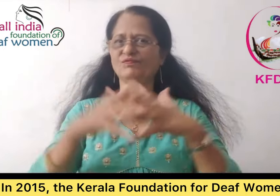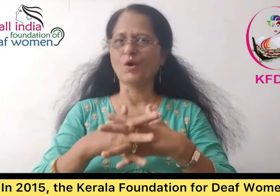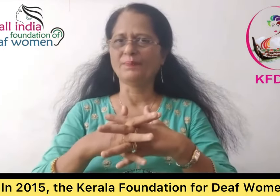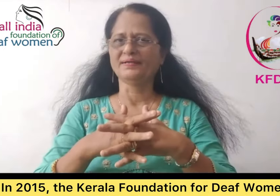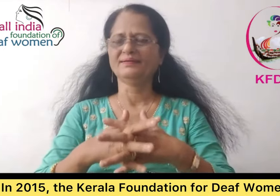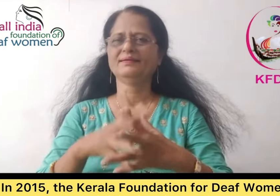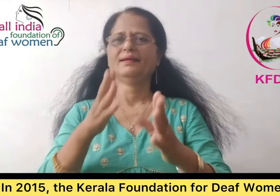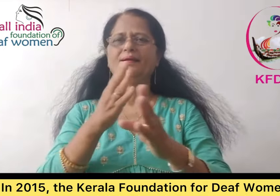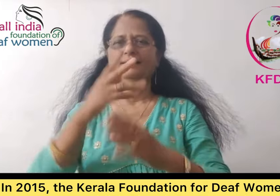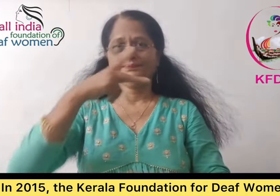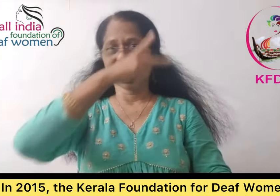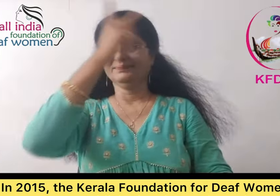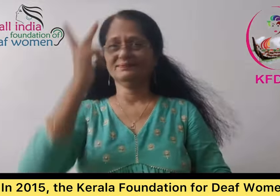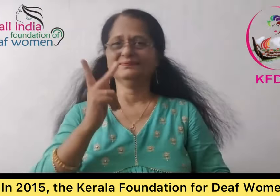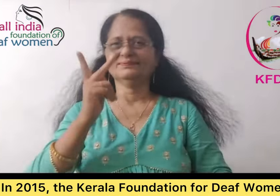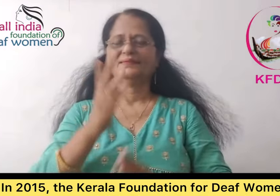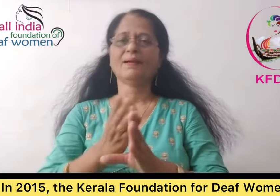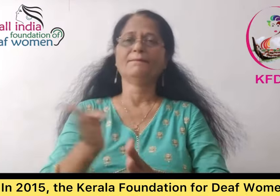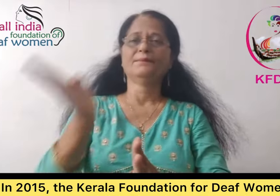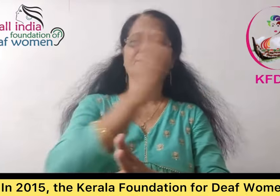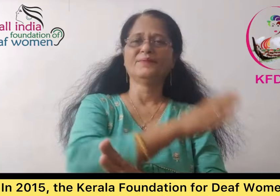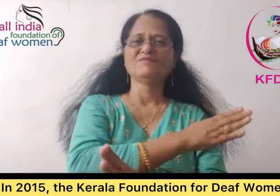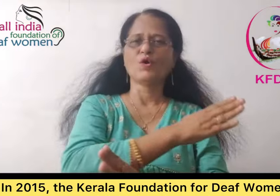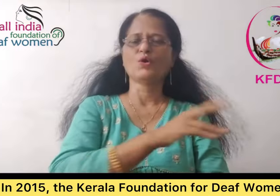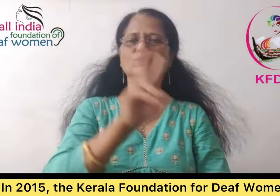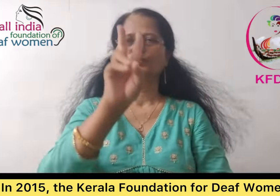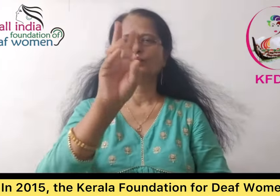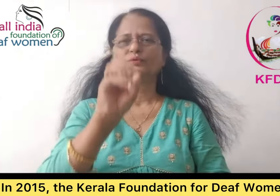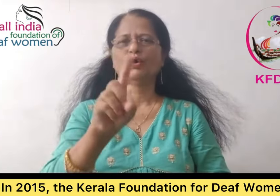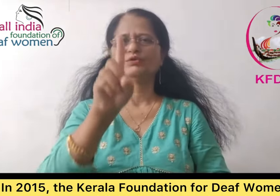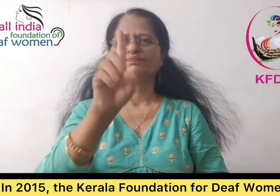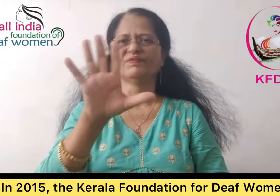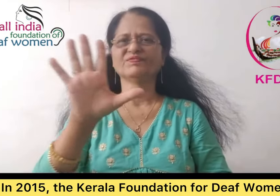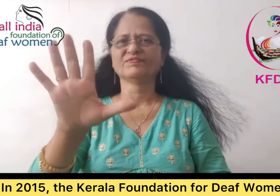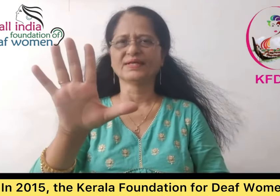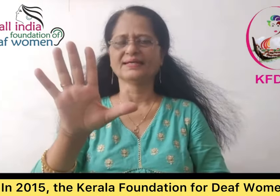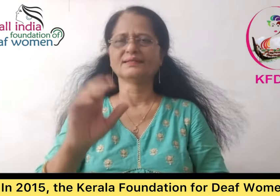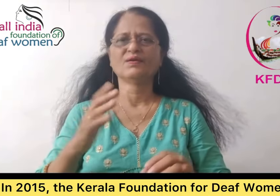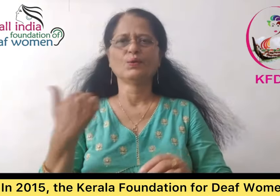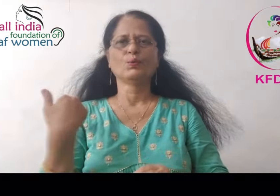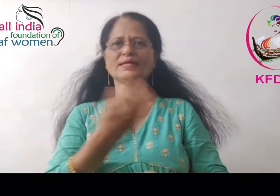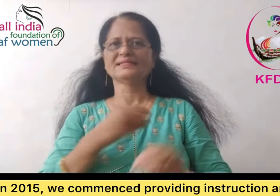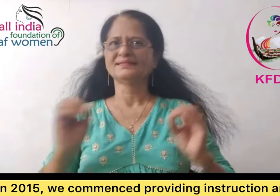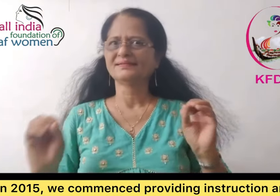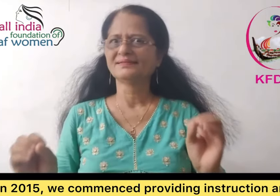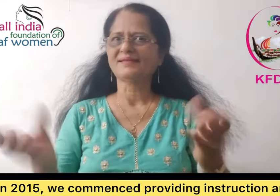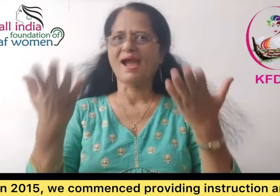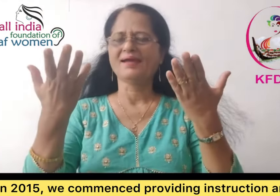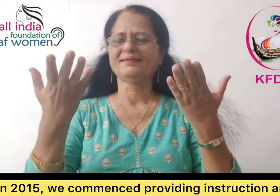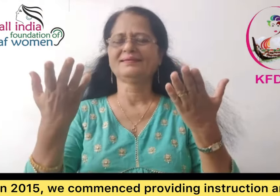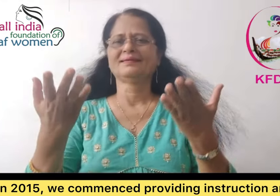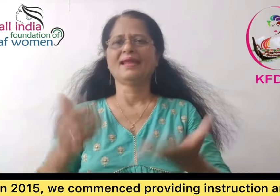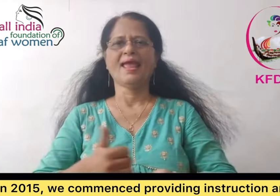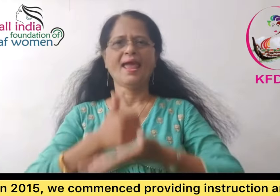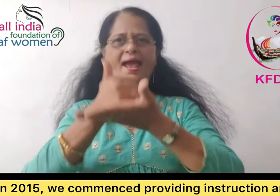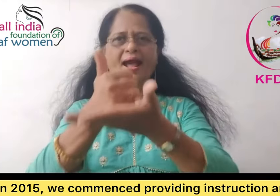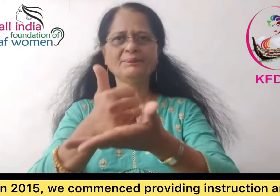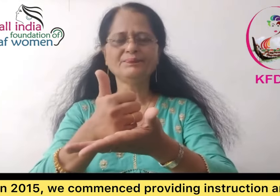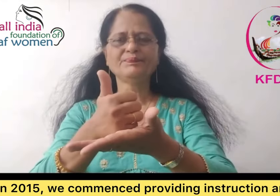of Deaf Women was established and I am pleased to share a positive update regarding its progress. In 2015, we